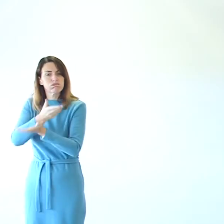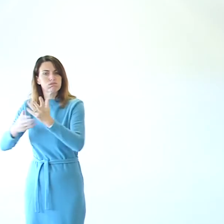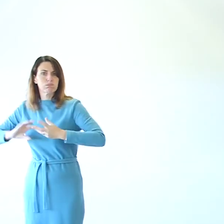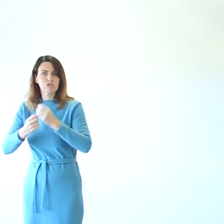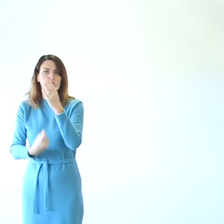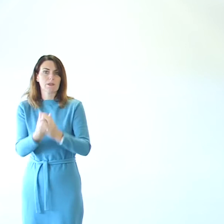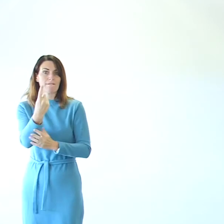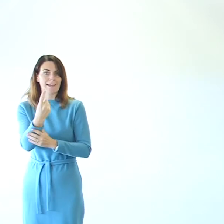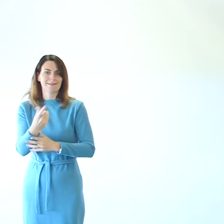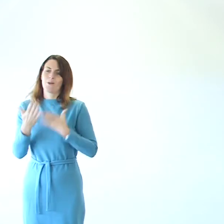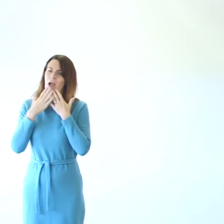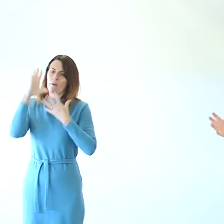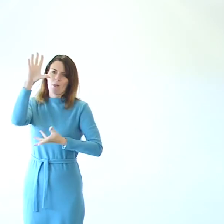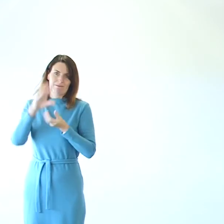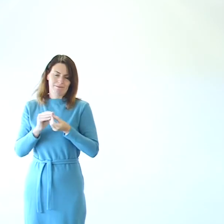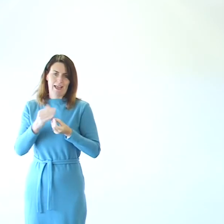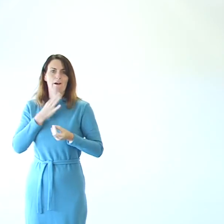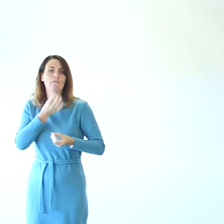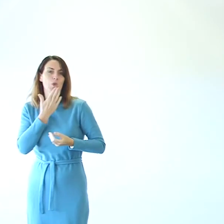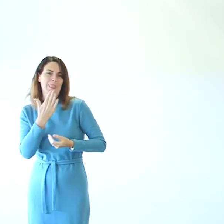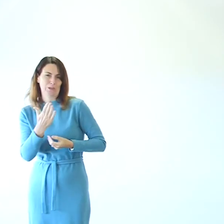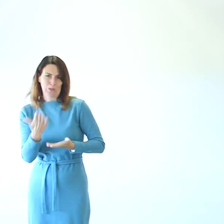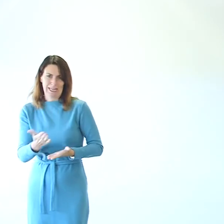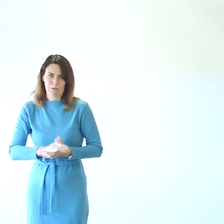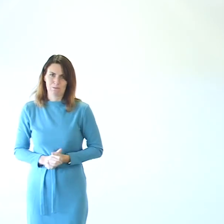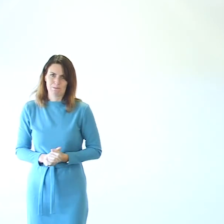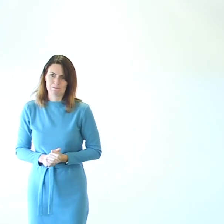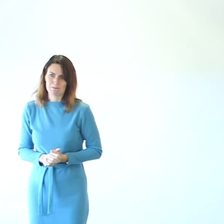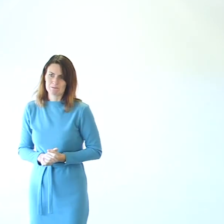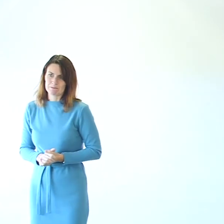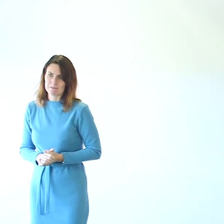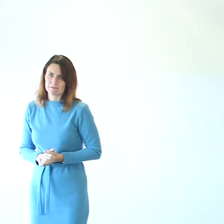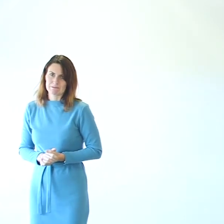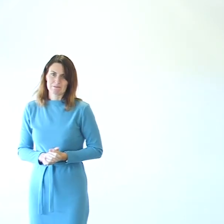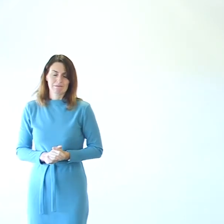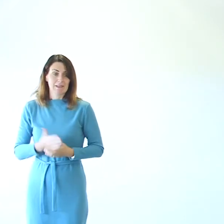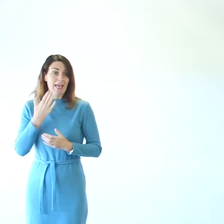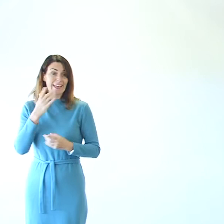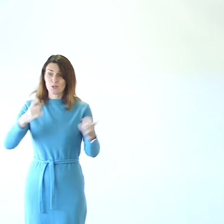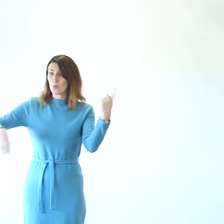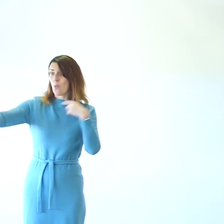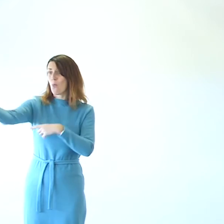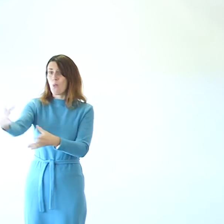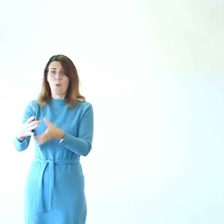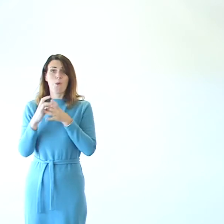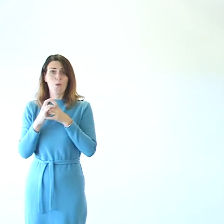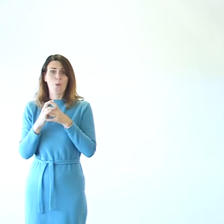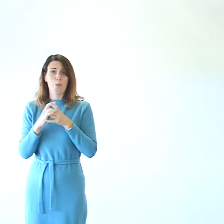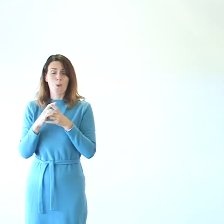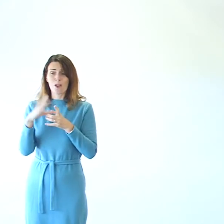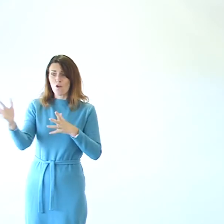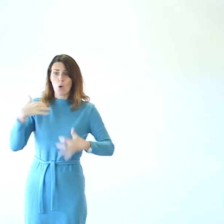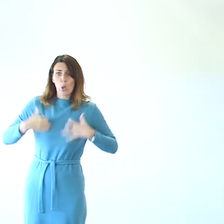this morning's event with a few thank yous, if that's okay. I want to thank you all for participating so